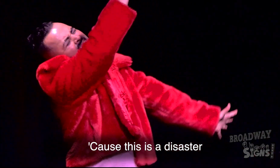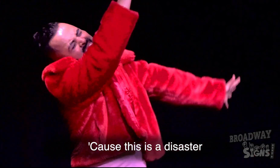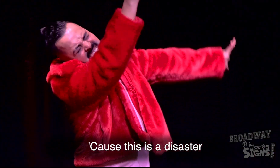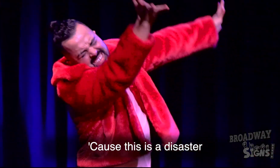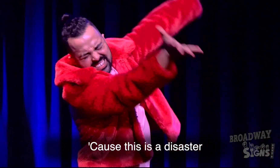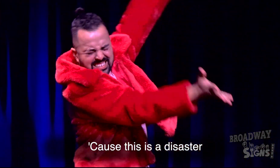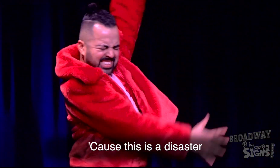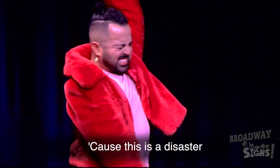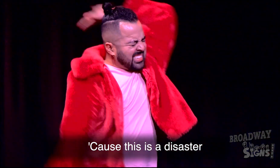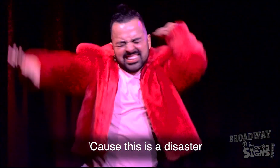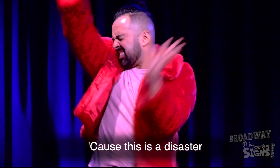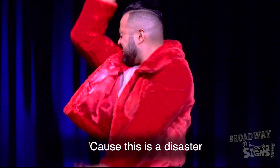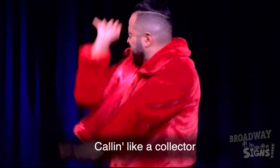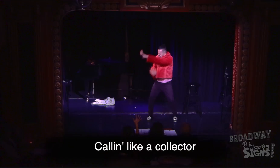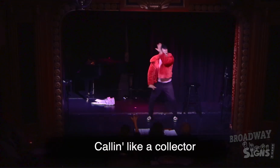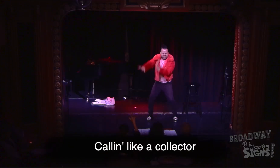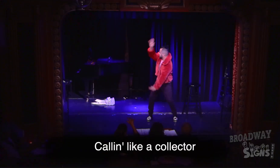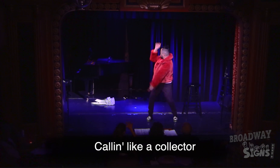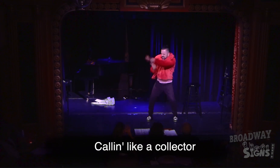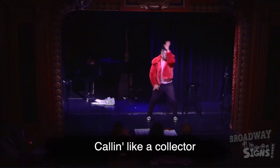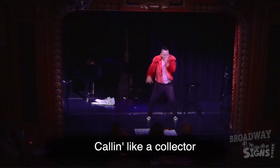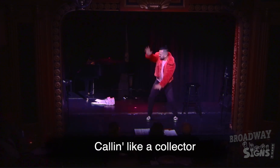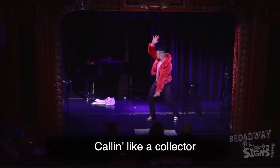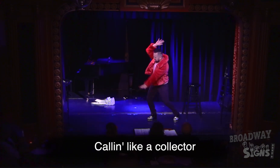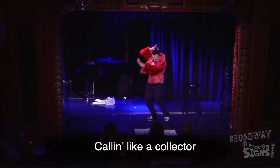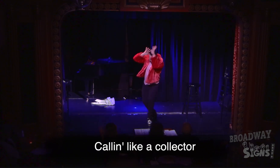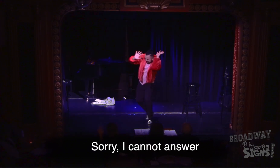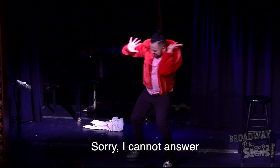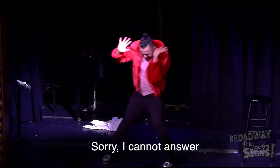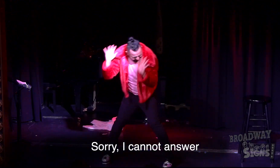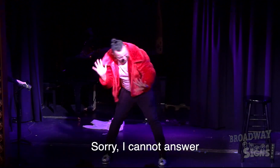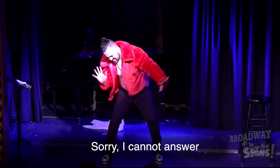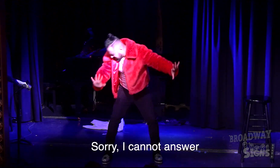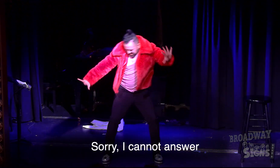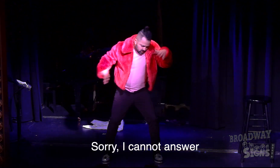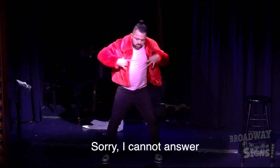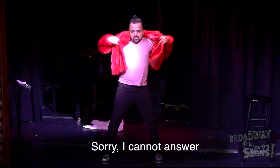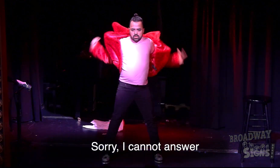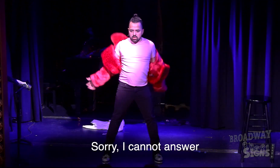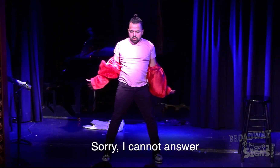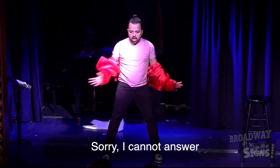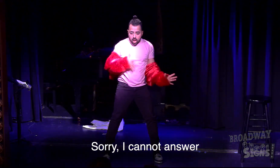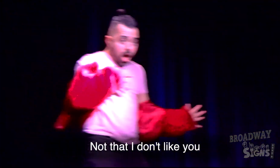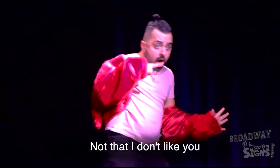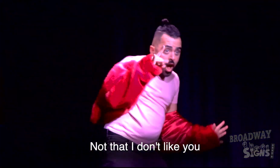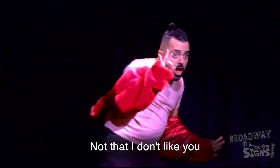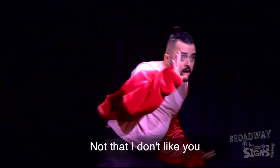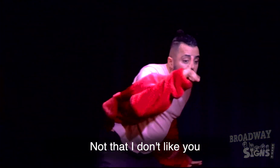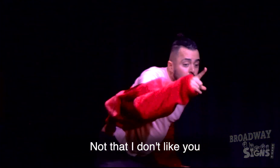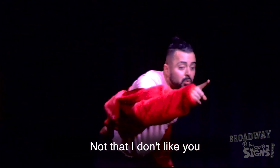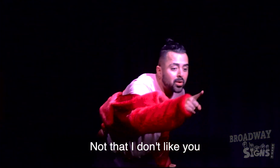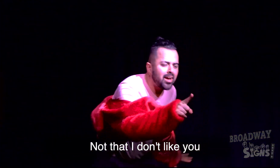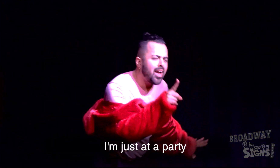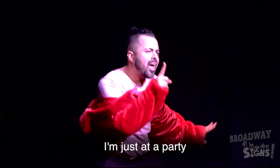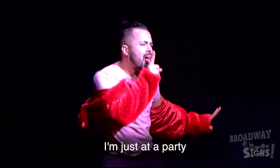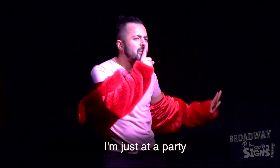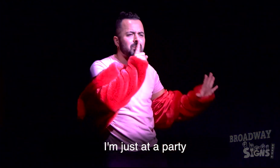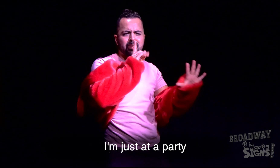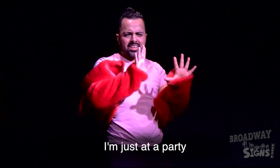is a disaster Calling like a collector Sorry, I cannot answer Not that I don't like you, I'm just at